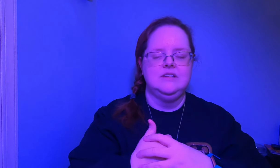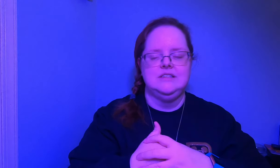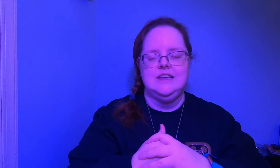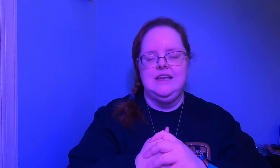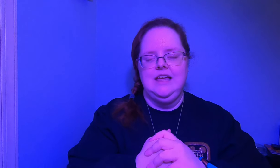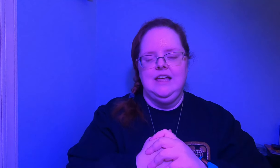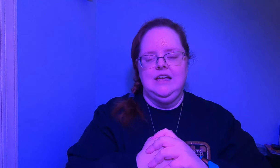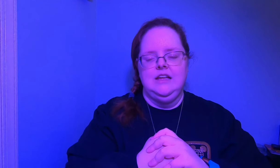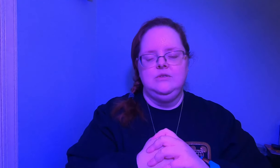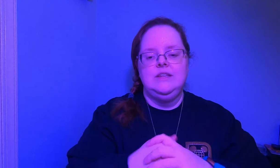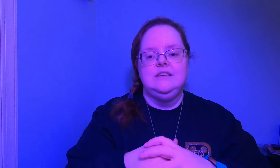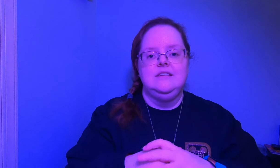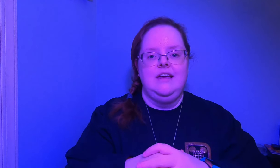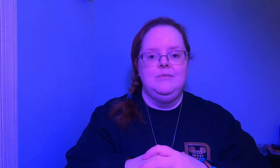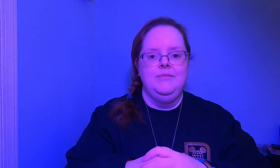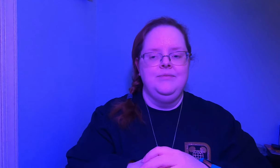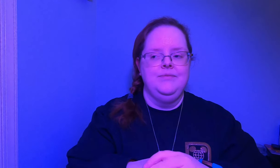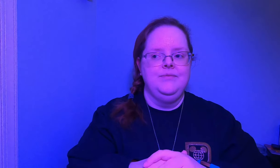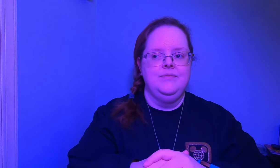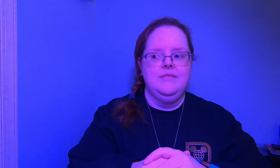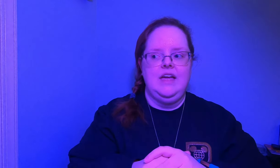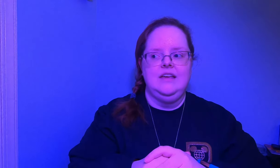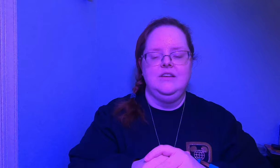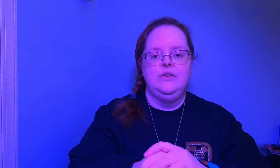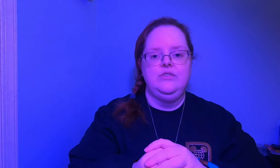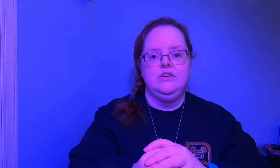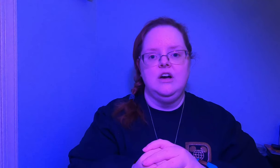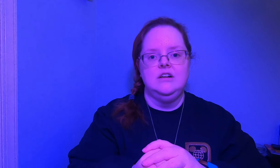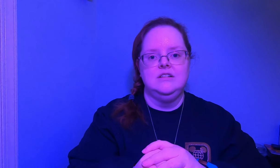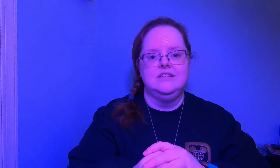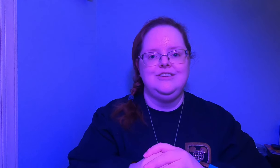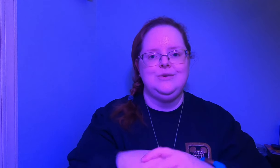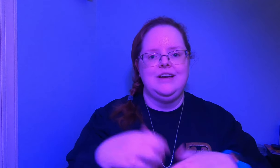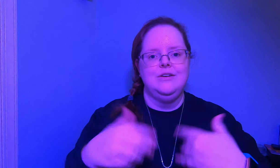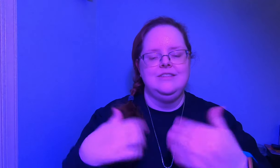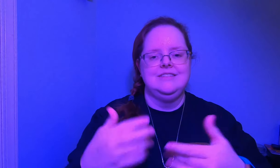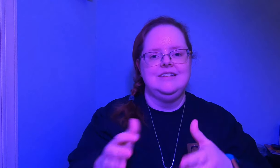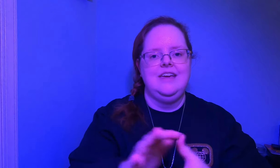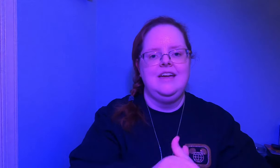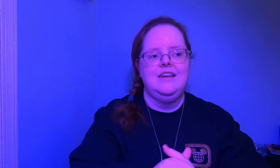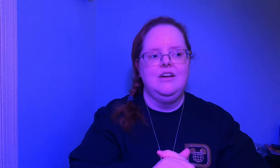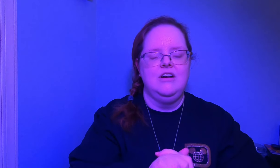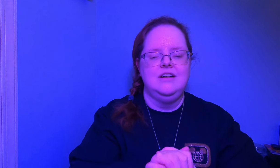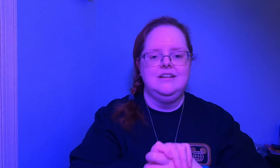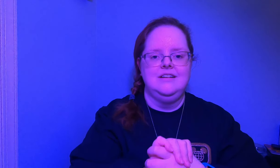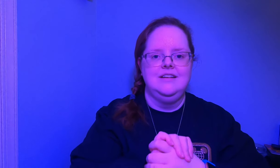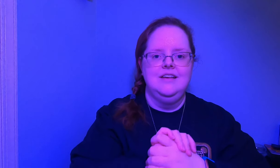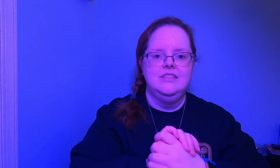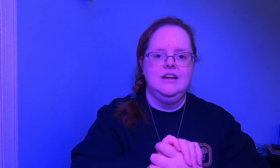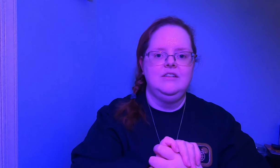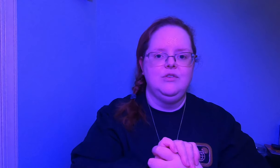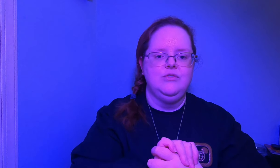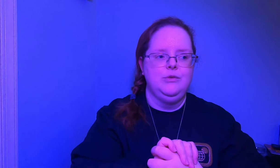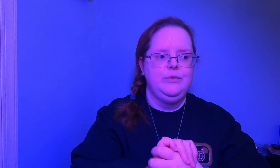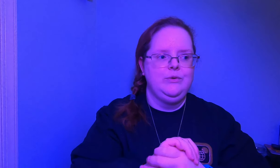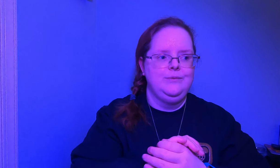us doing the same and if you feel called to echo this again on the night of the full moon